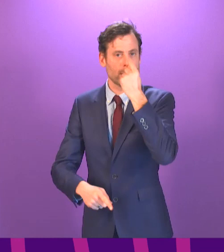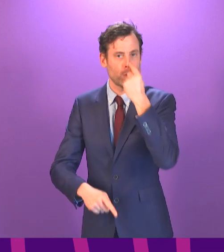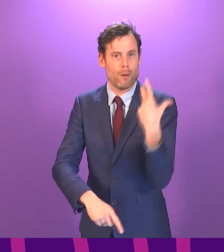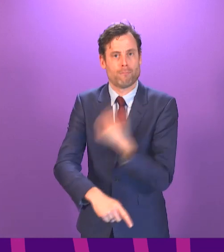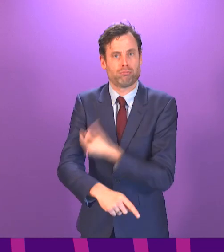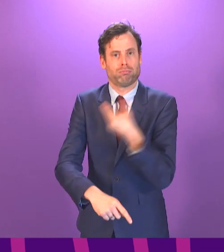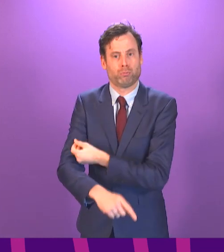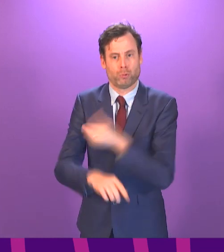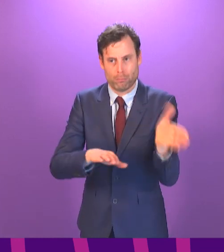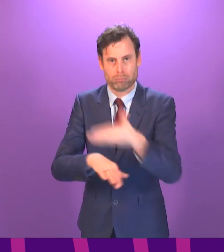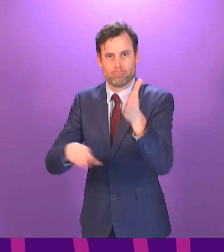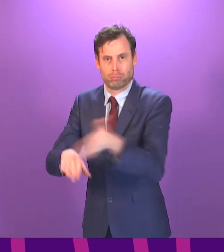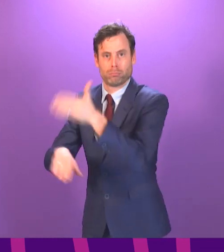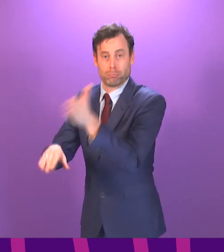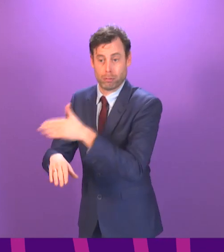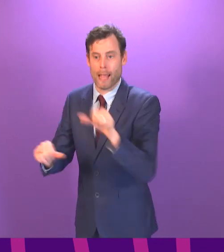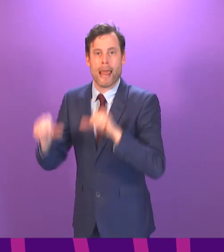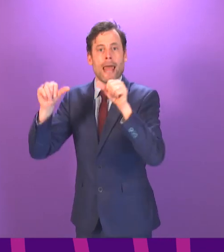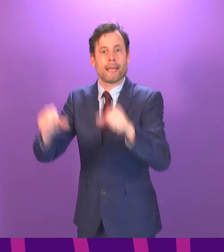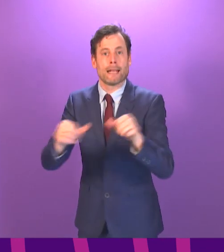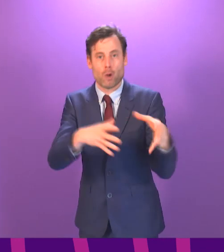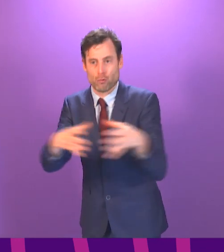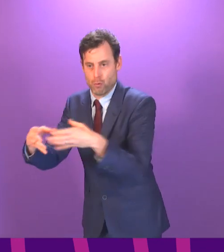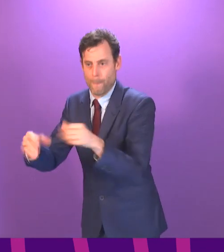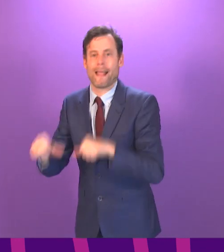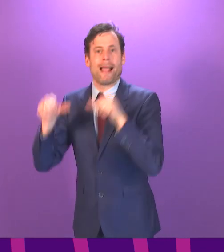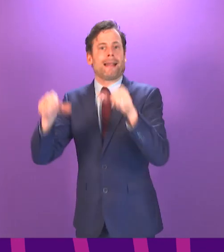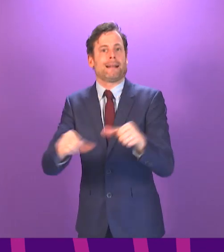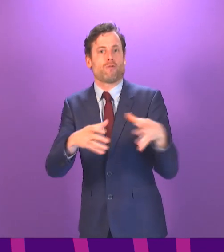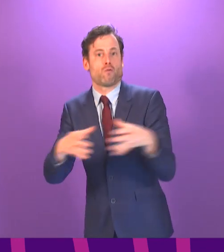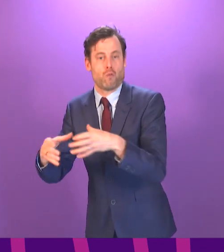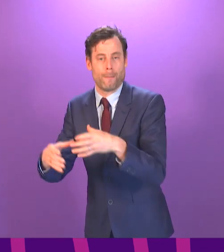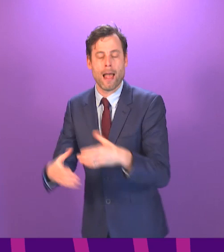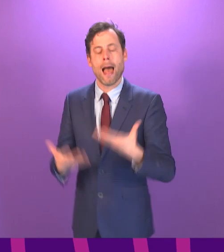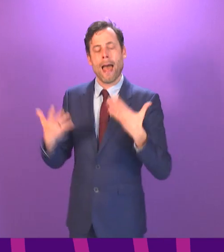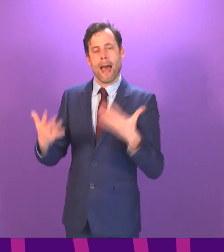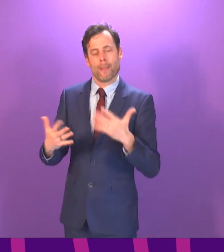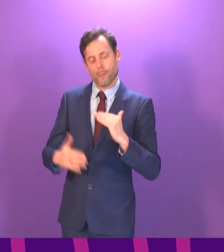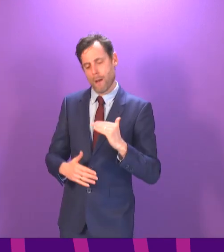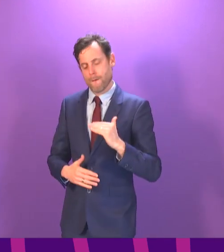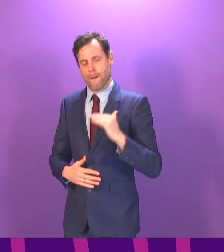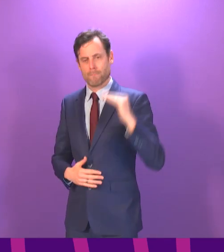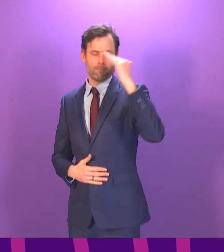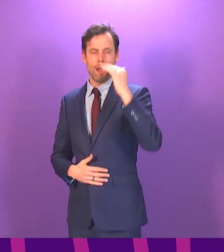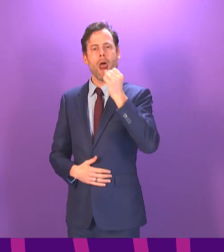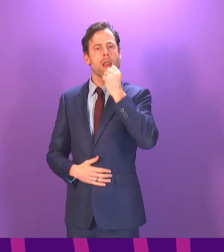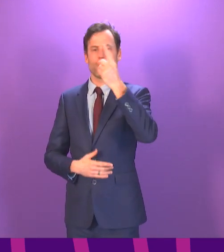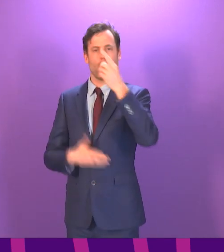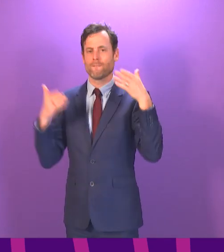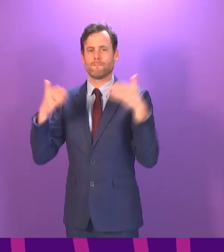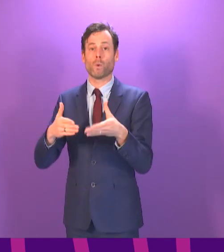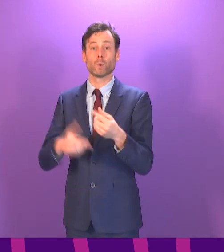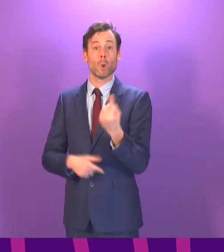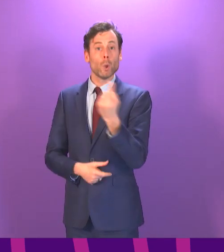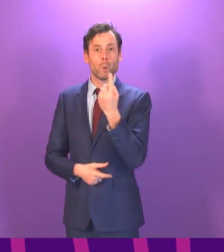of priority that is most likely to reduce serious illness and cut the number of people dying from this virus. I think that's